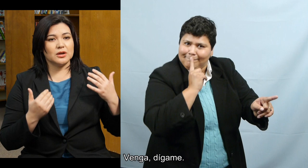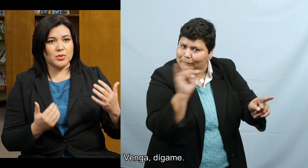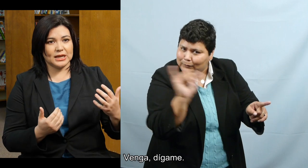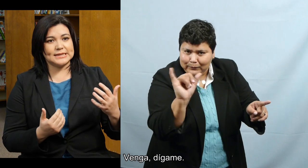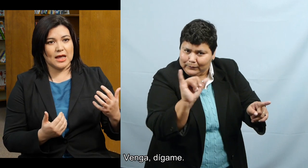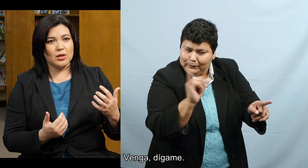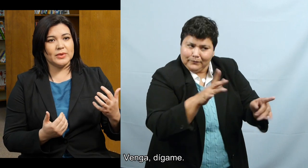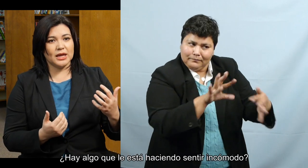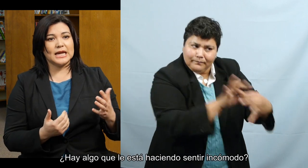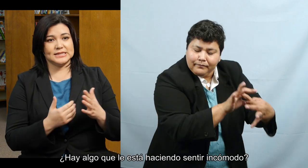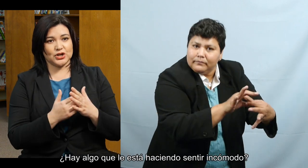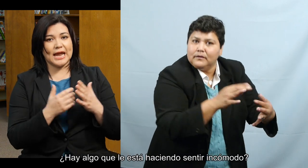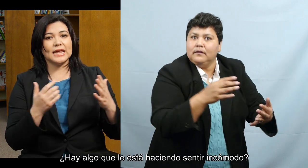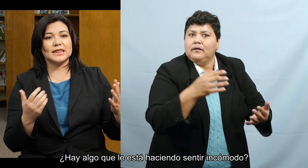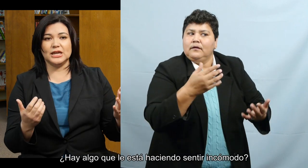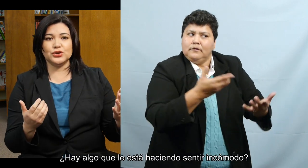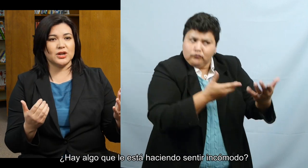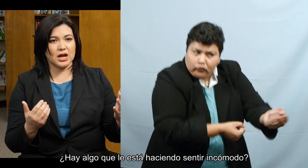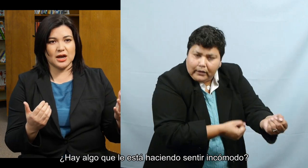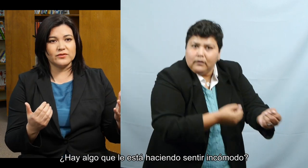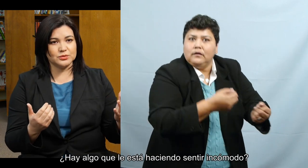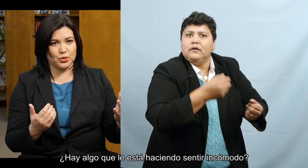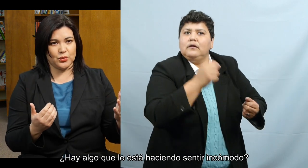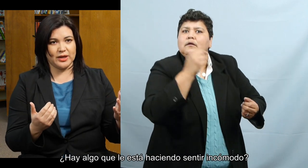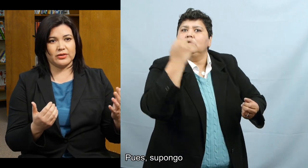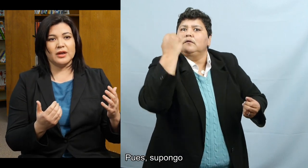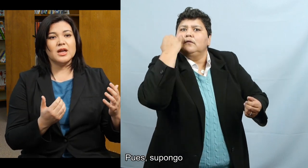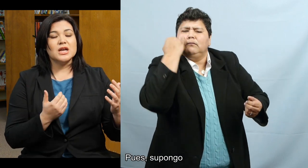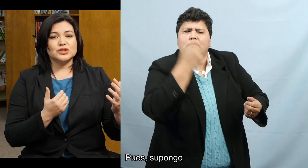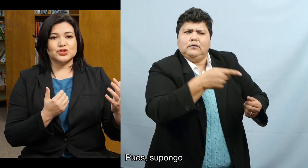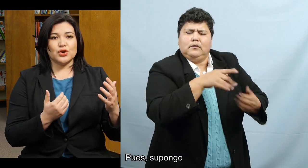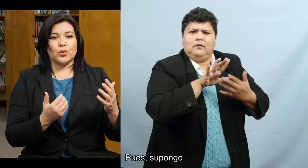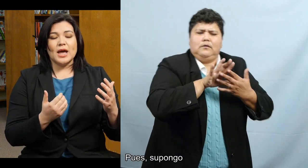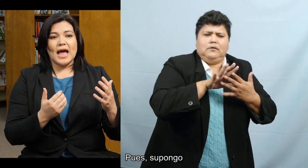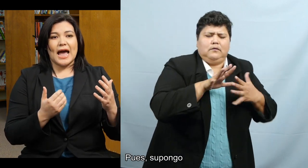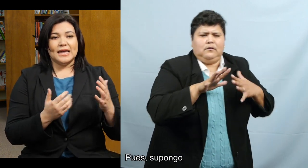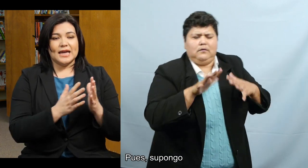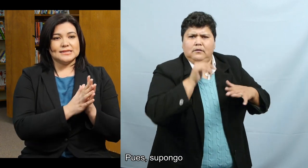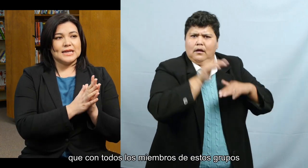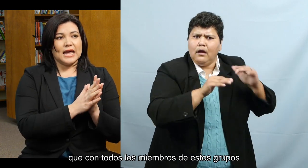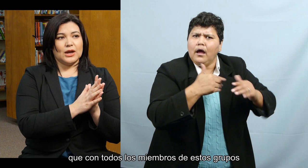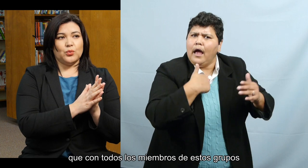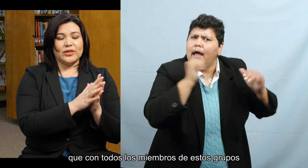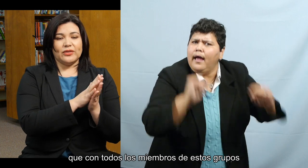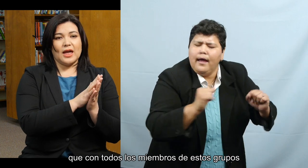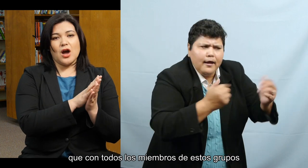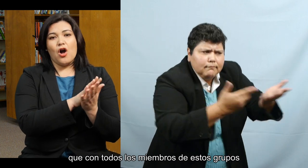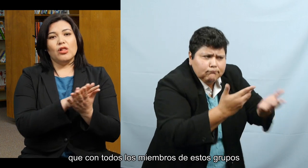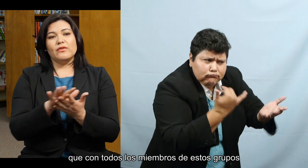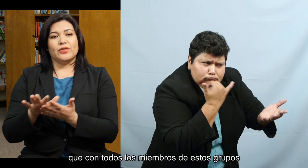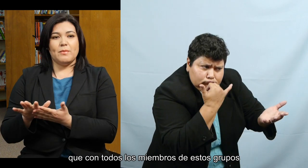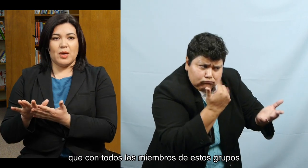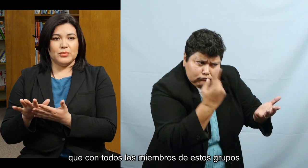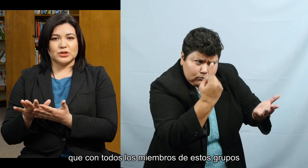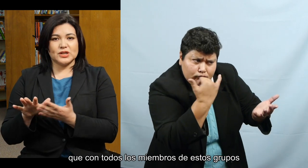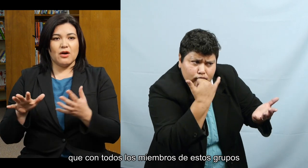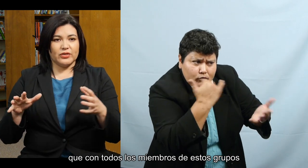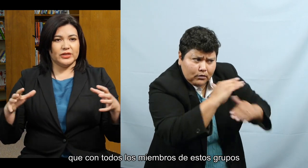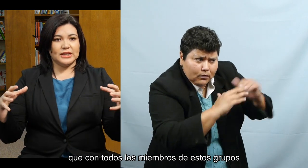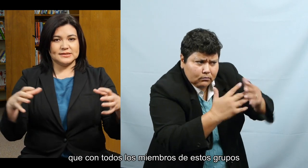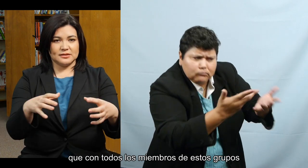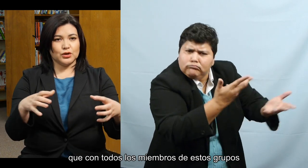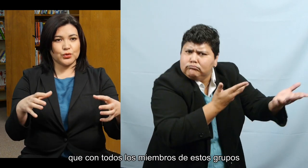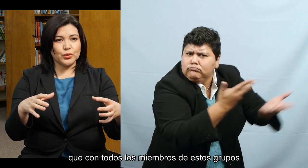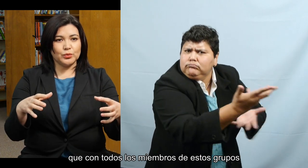come on, tell me, is there anything you're not comfortable with? So I guess with all of the members